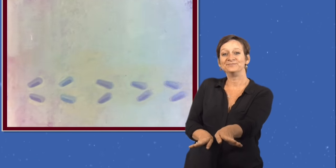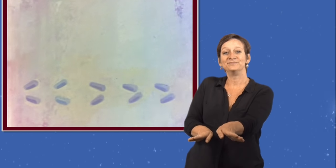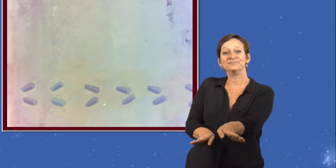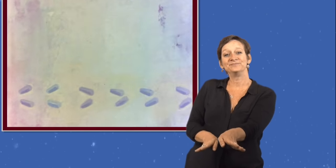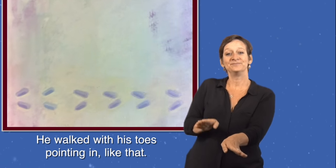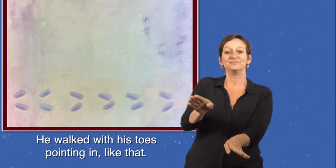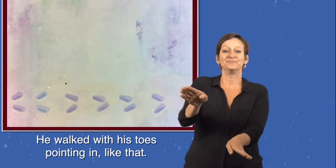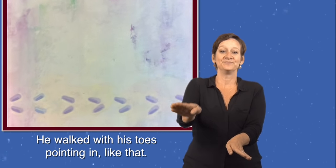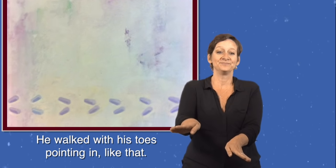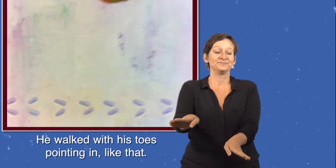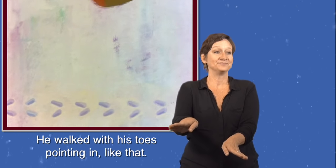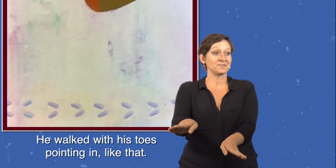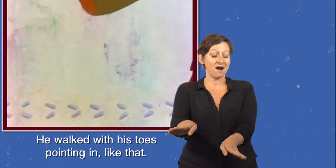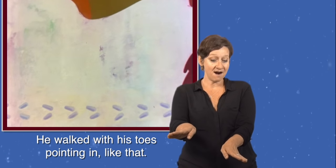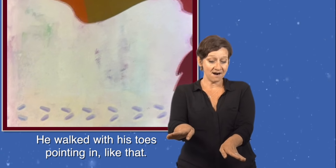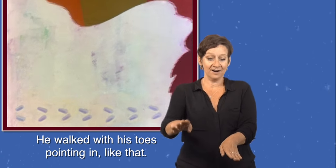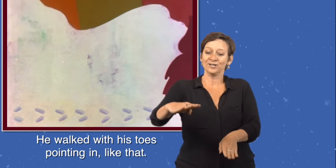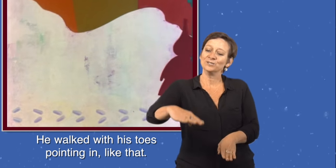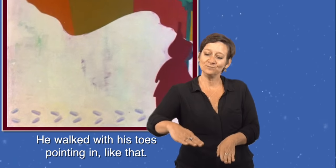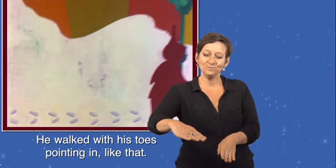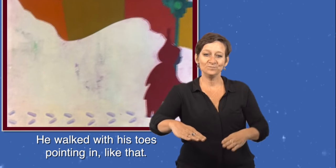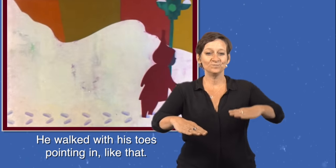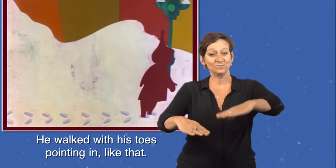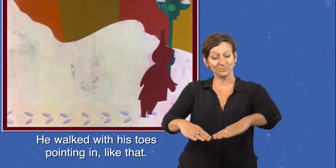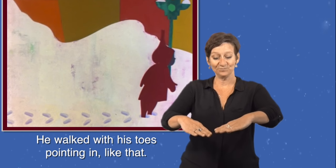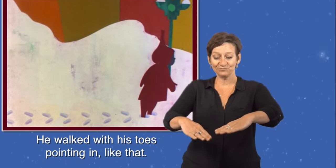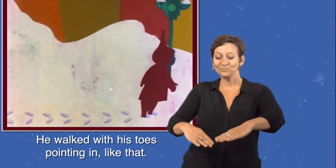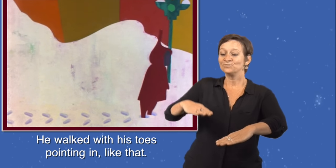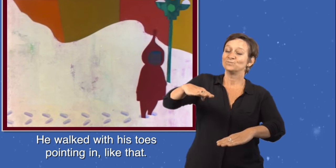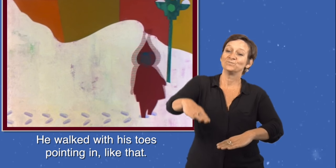He walked with his toes pointing in, like that.